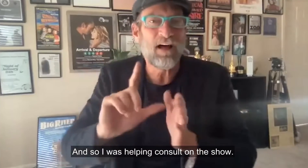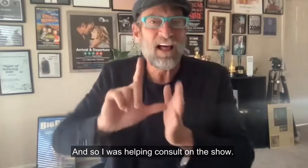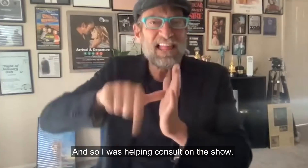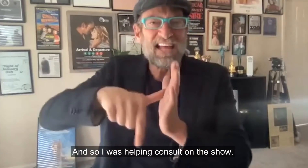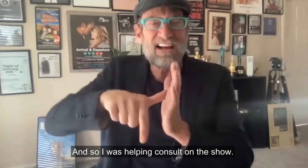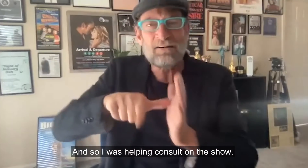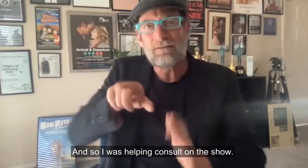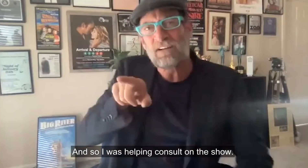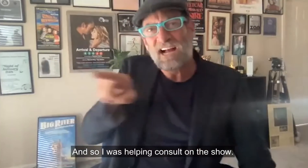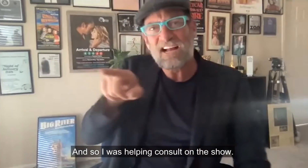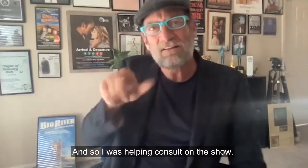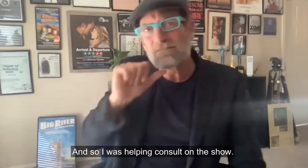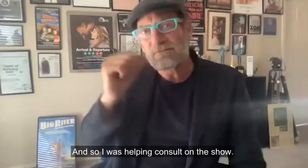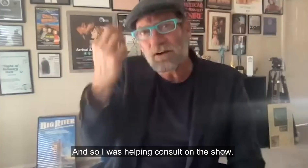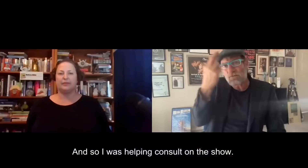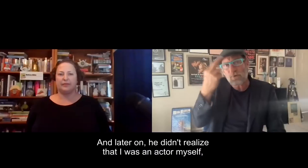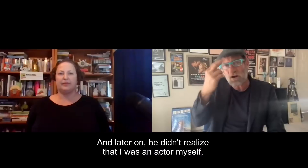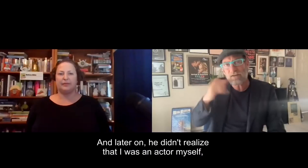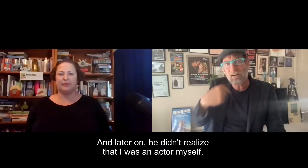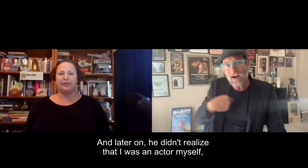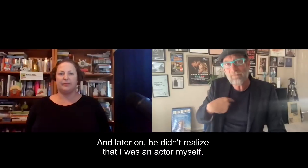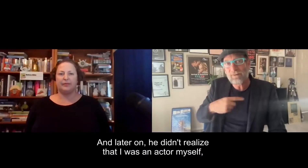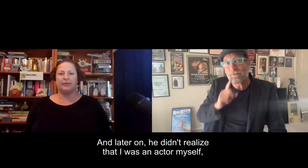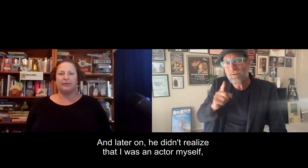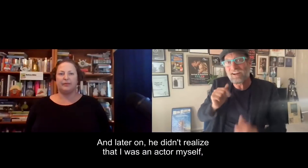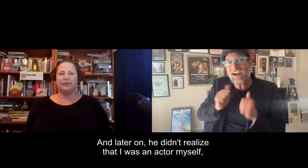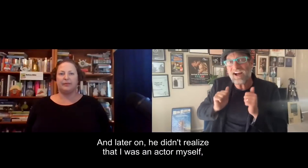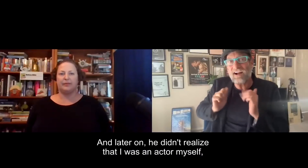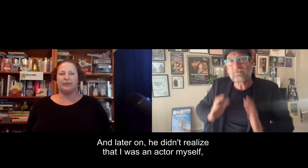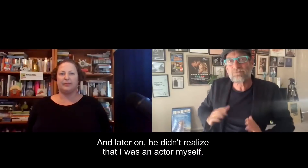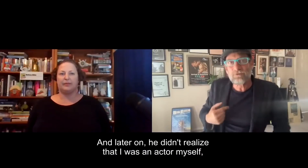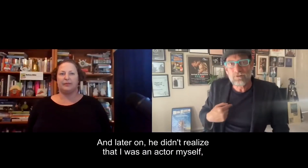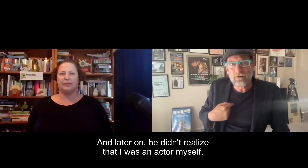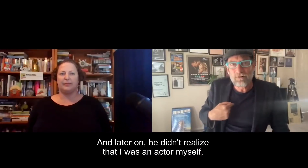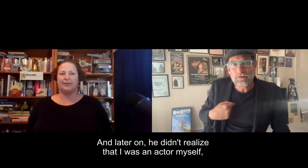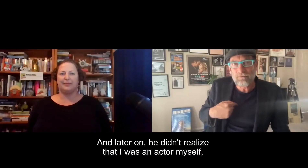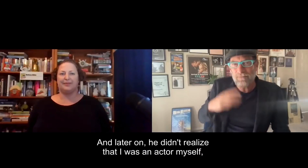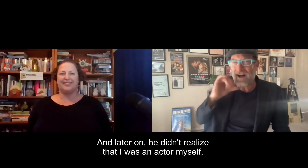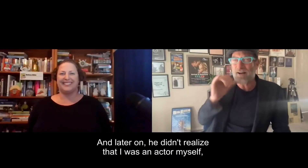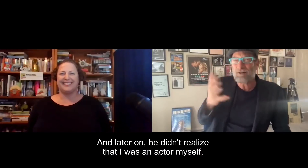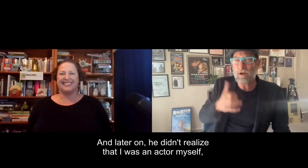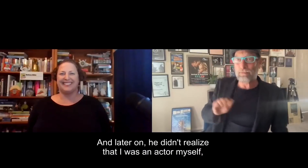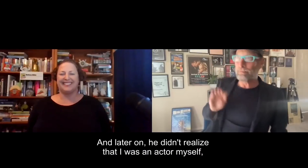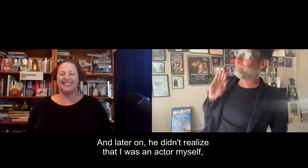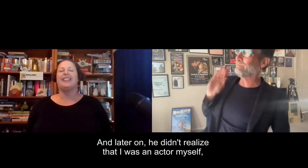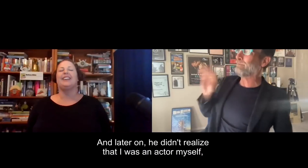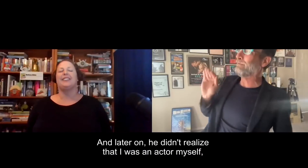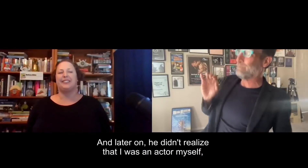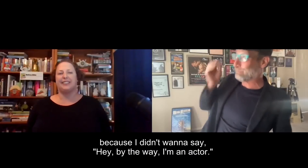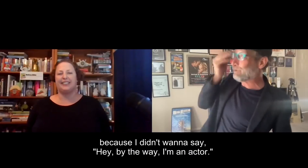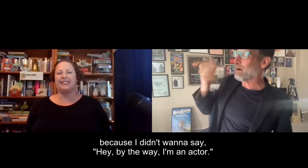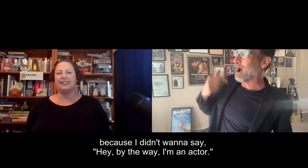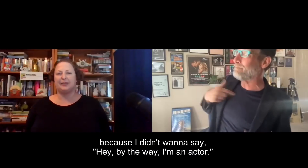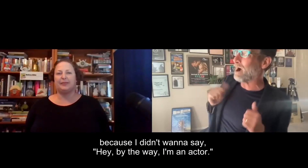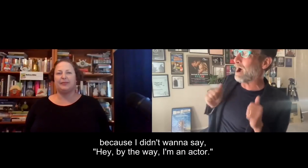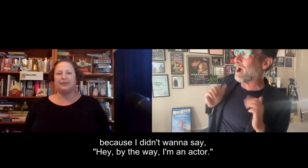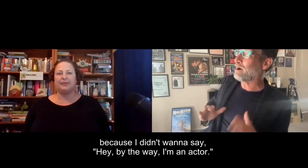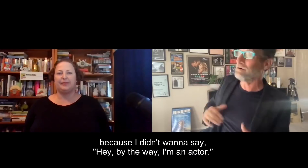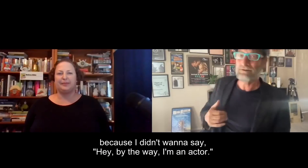on the show. And later on, he didn't realize that I was an actor myself because I didn't want to say, hey,